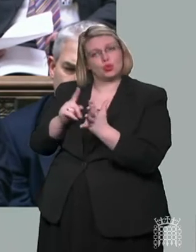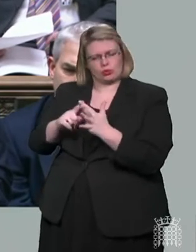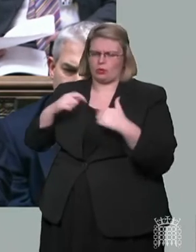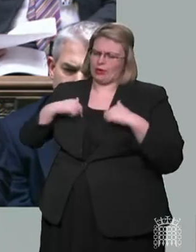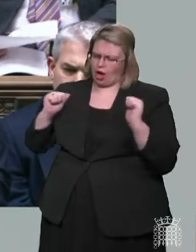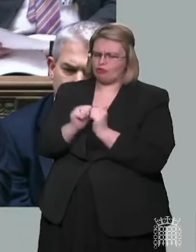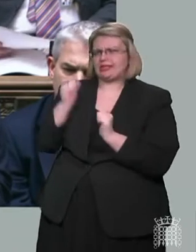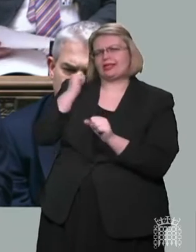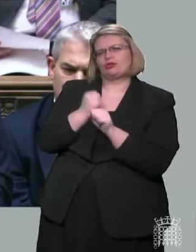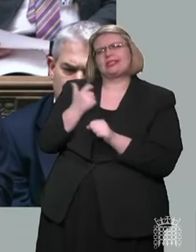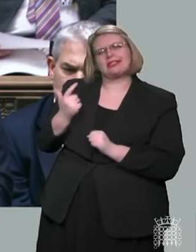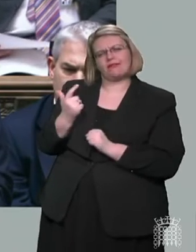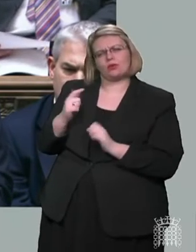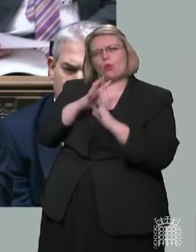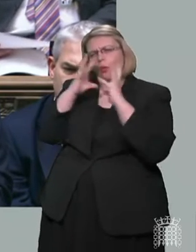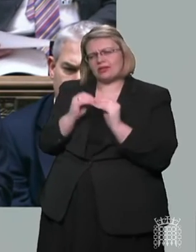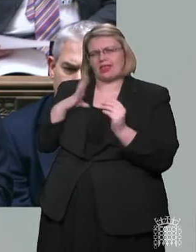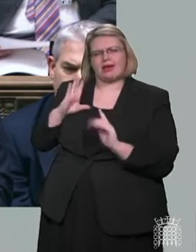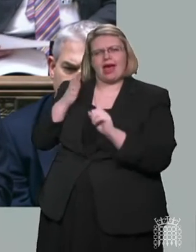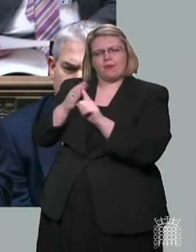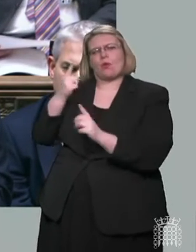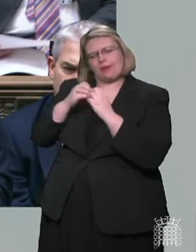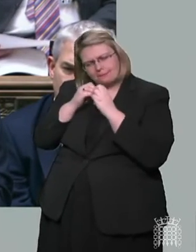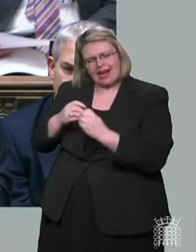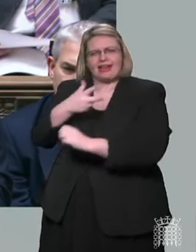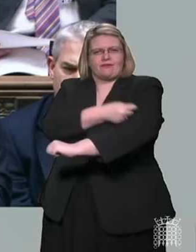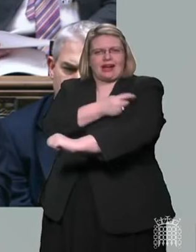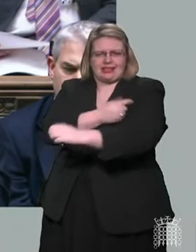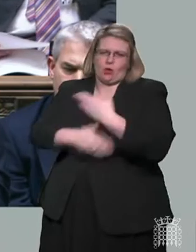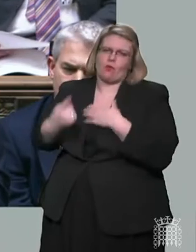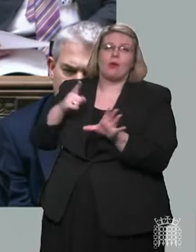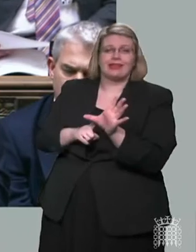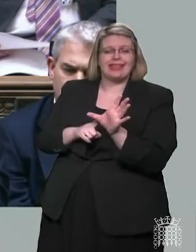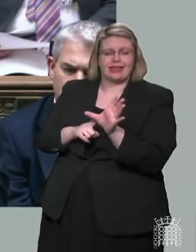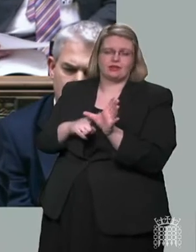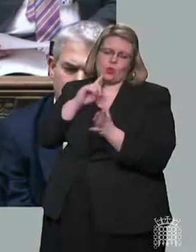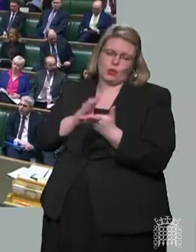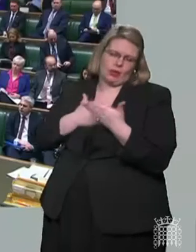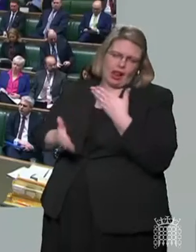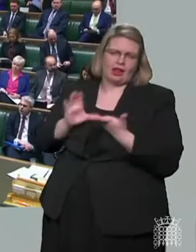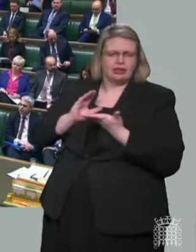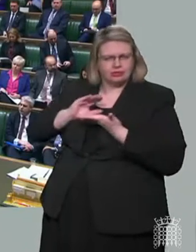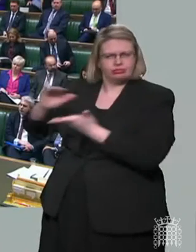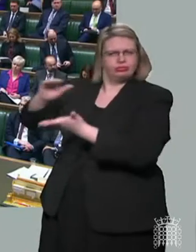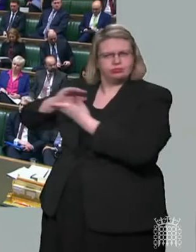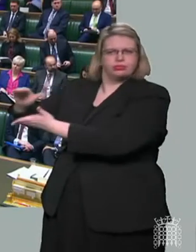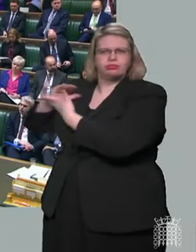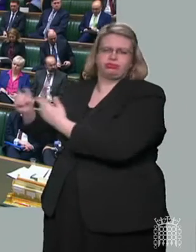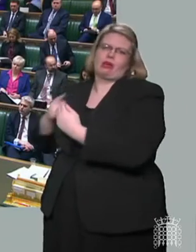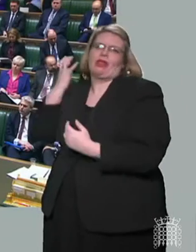G7 Summit to provide a billion doses to vaccinate the world over the next year. In all circumstances,